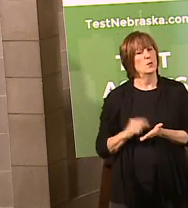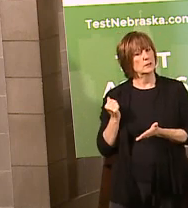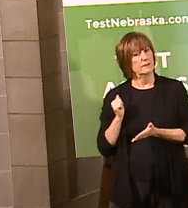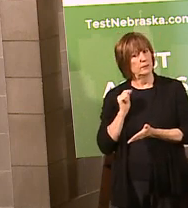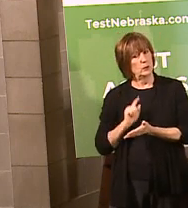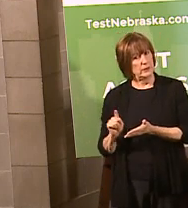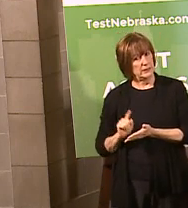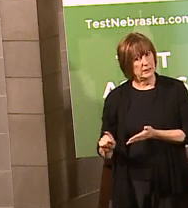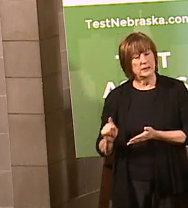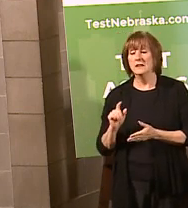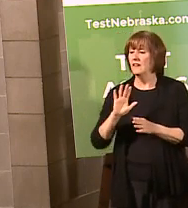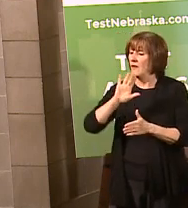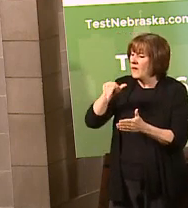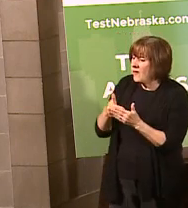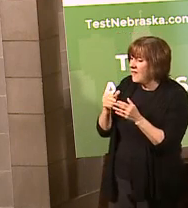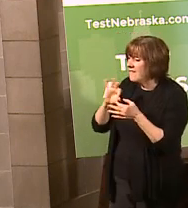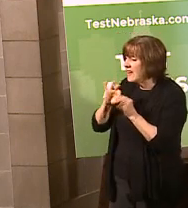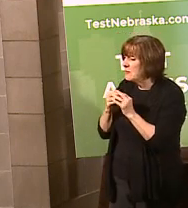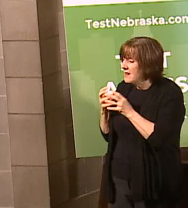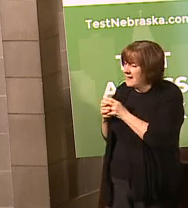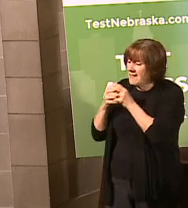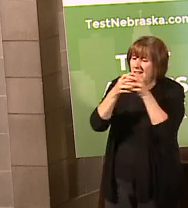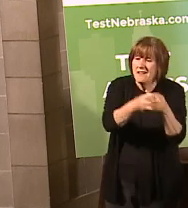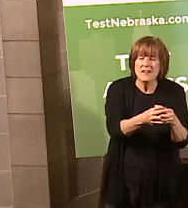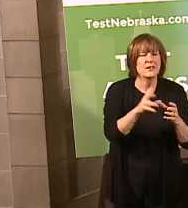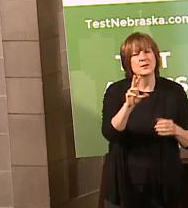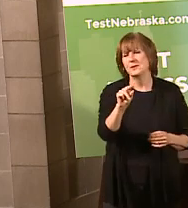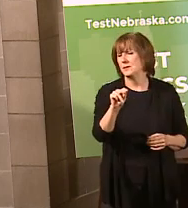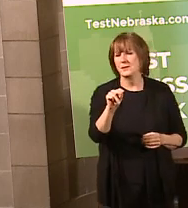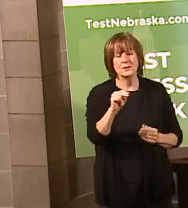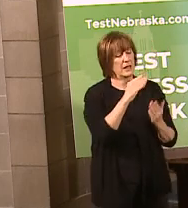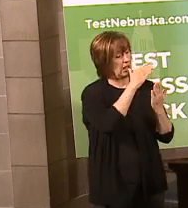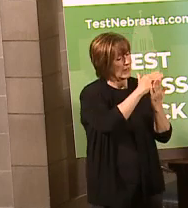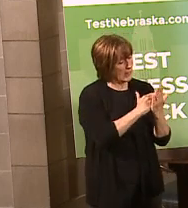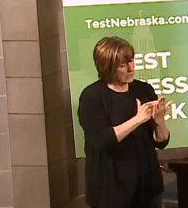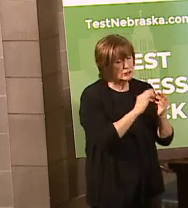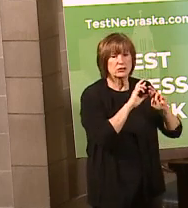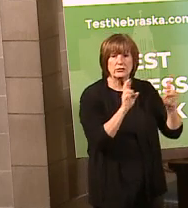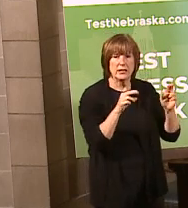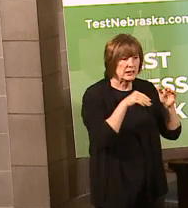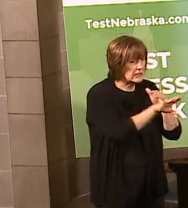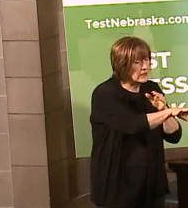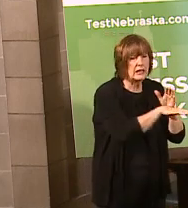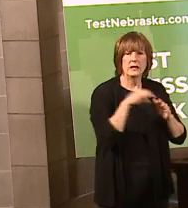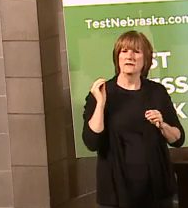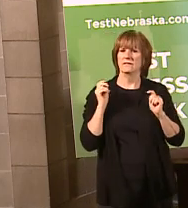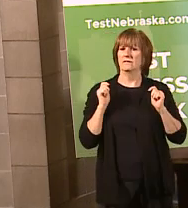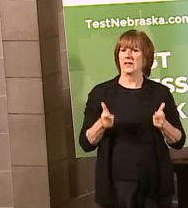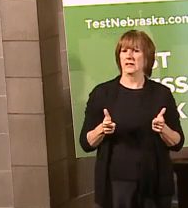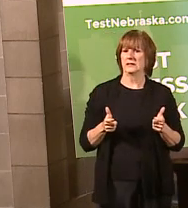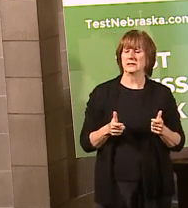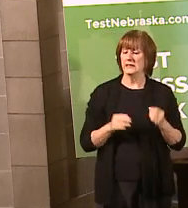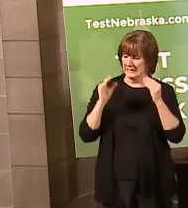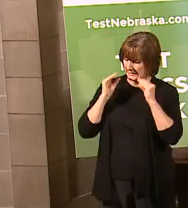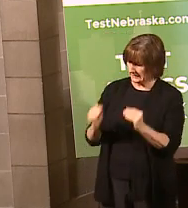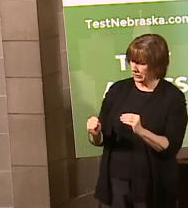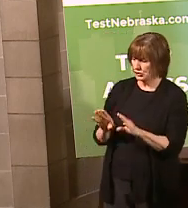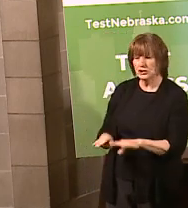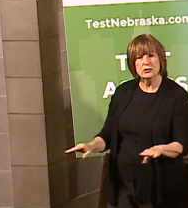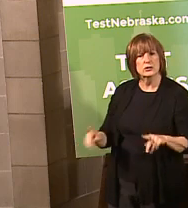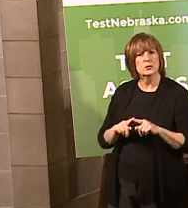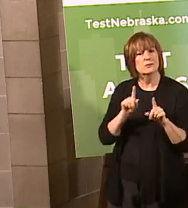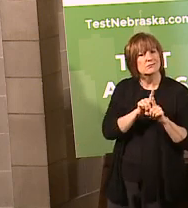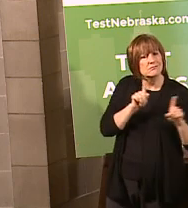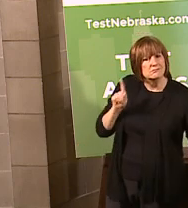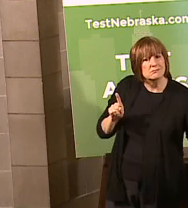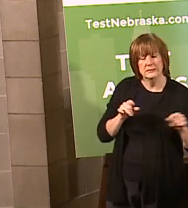Don't take the entire family, have a list, be efficient, get in, get out. Four, help kids socially distance, keep